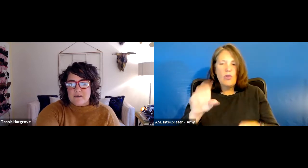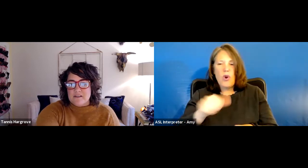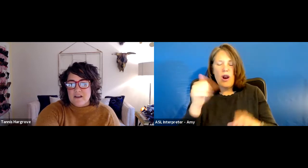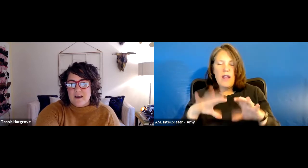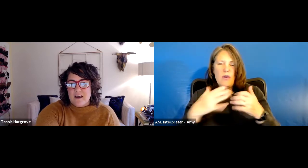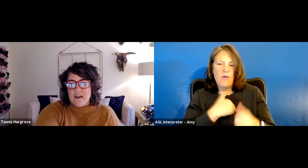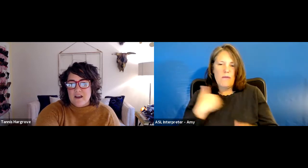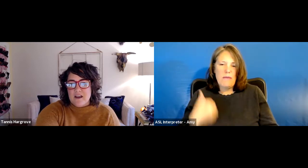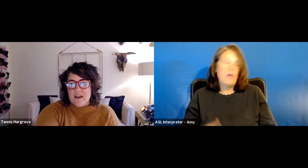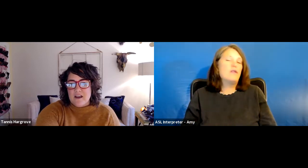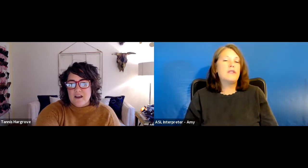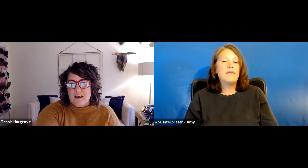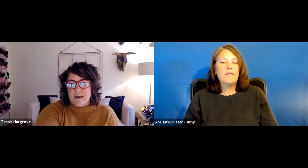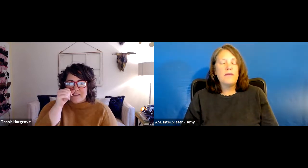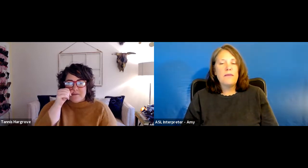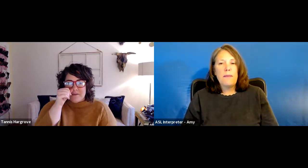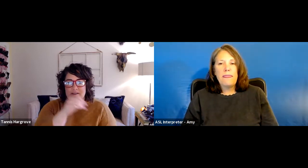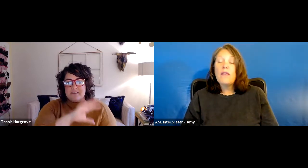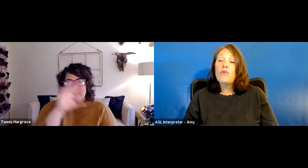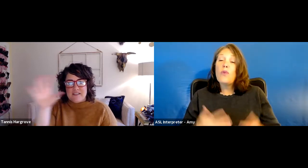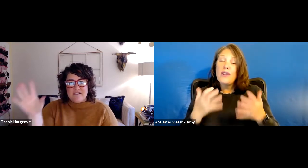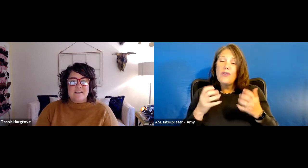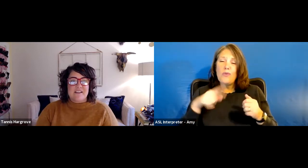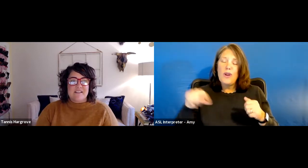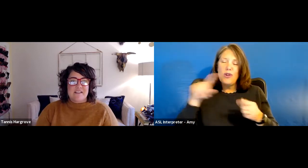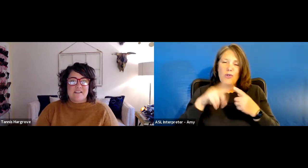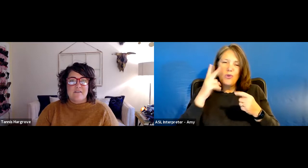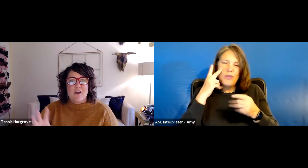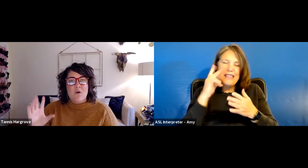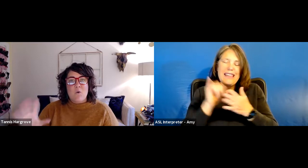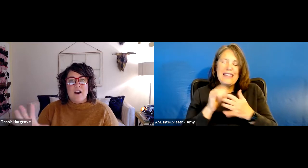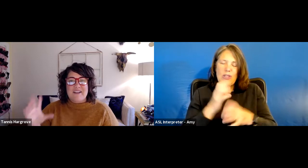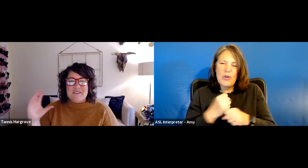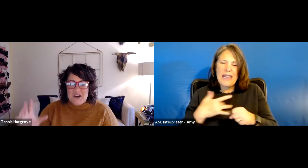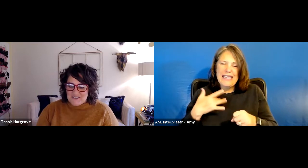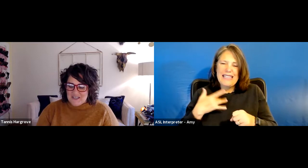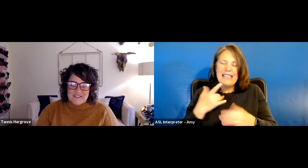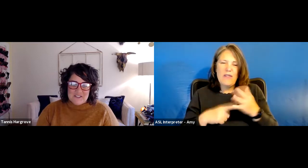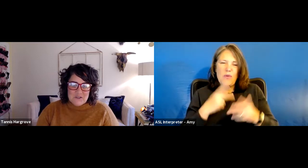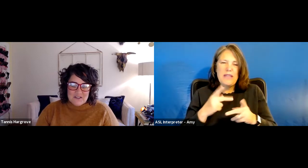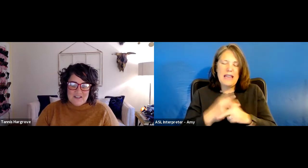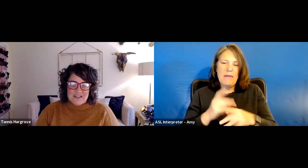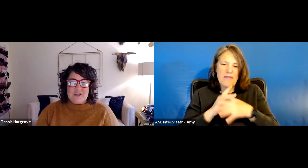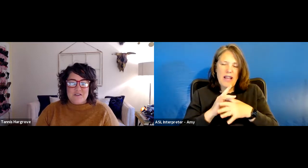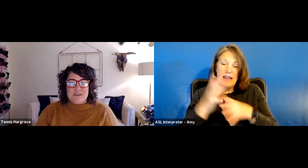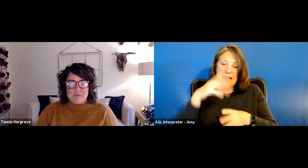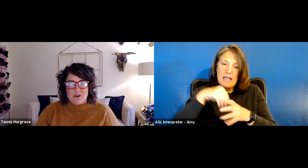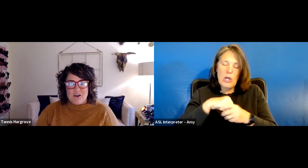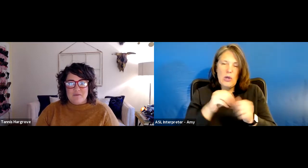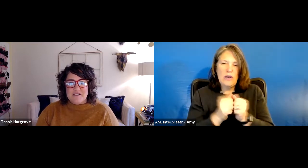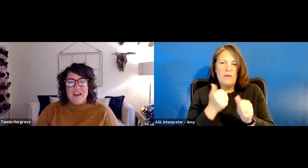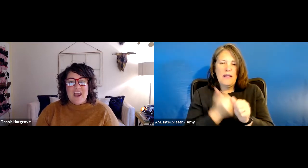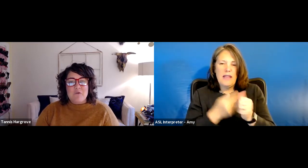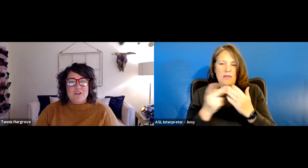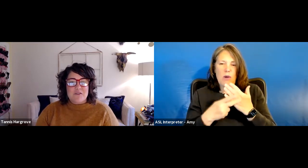members. So I just wanted you guys to be able to see this to get a sense of what kind of content is included in each of these